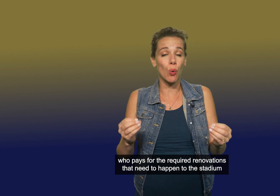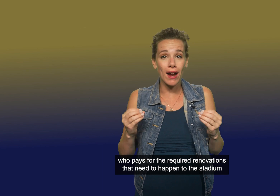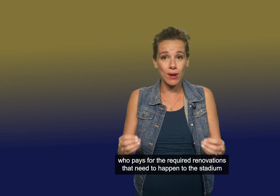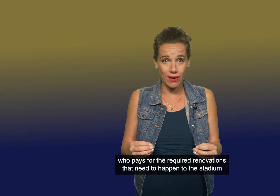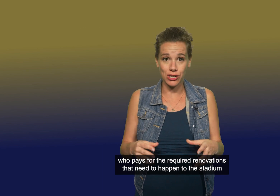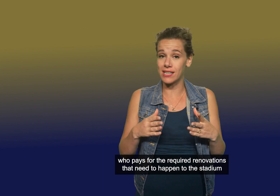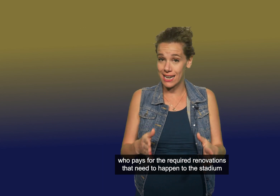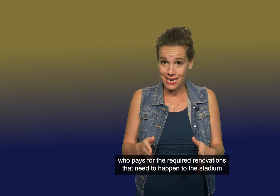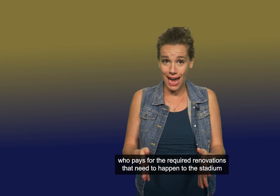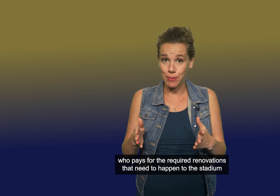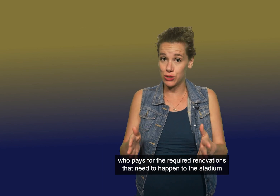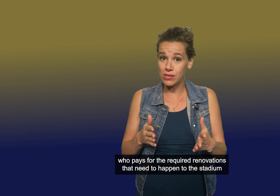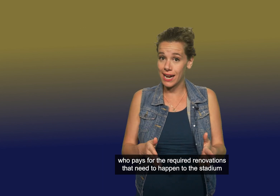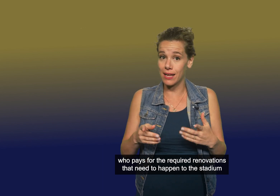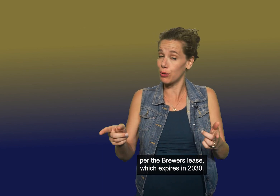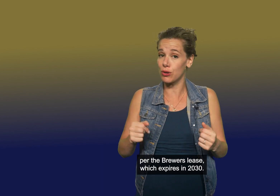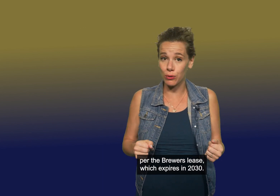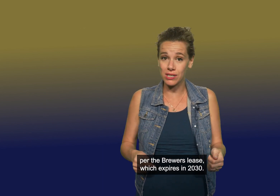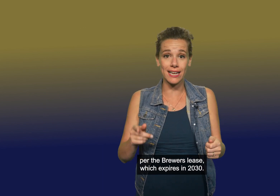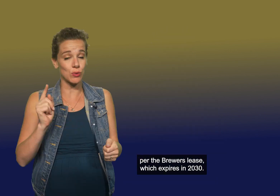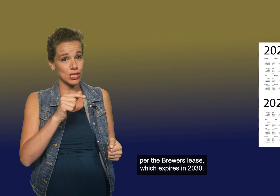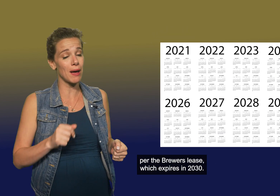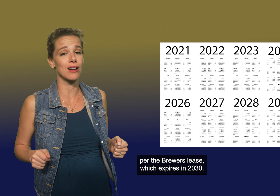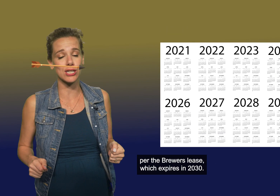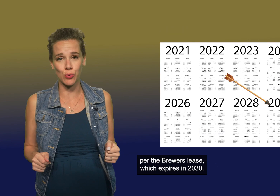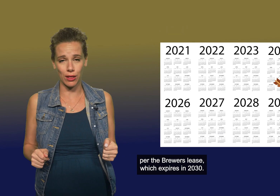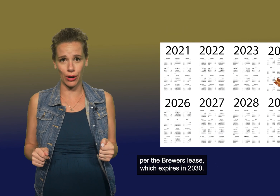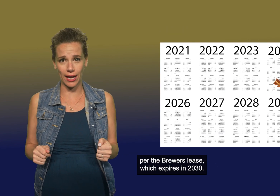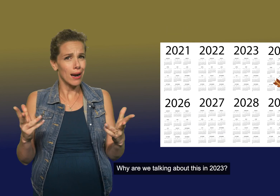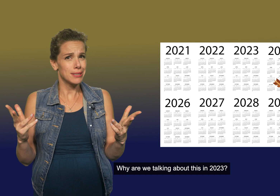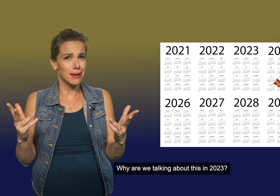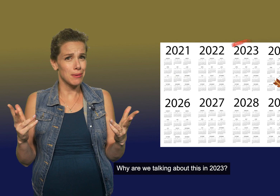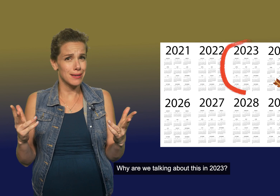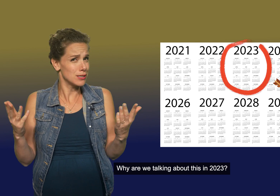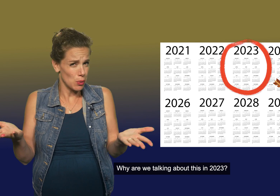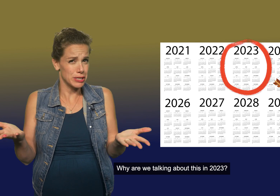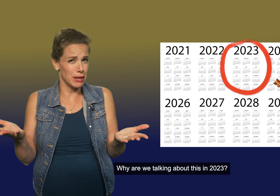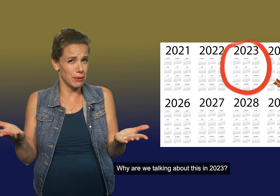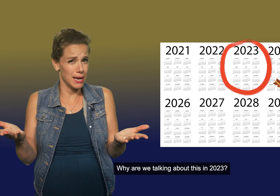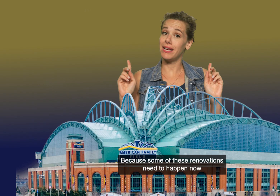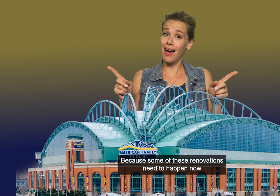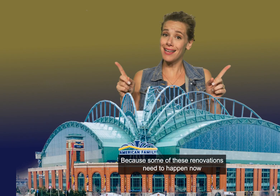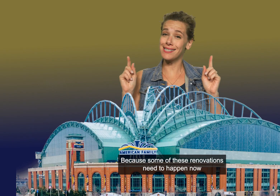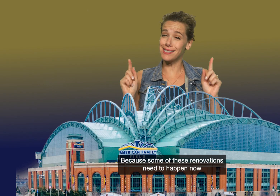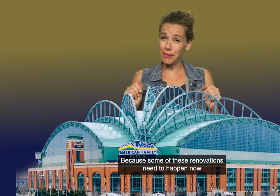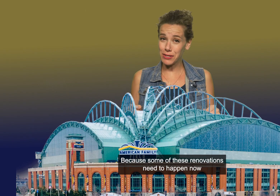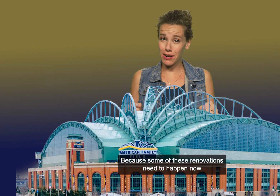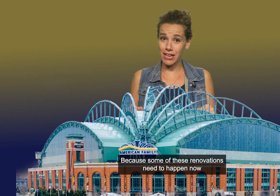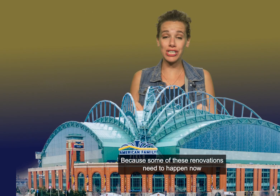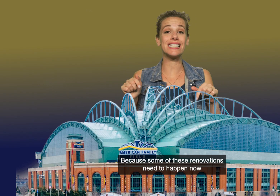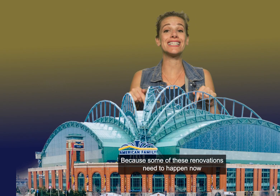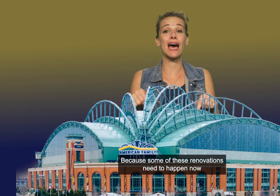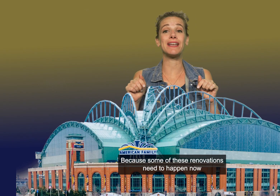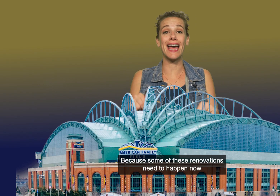pays for the required renovations that need to happen to the stadium per the Brewers' lease, which expires in 2030? Why are we talking about this in 2023? Because some